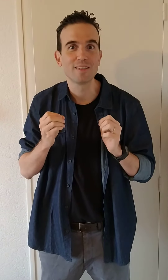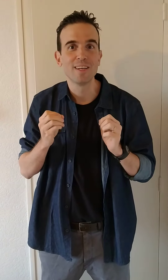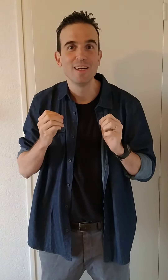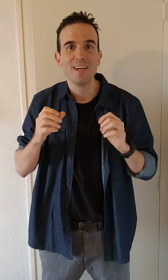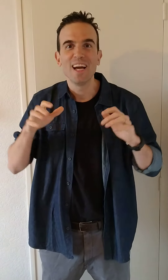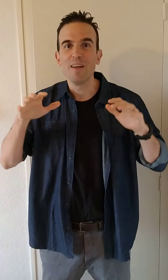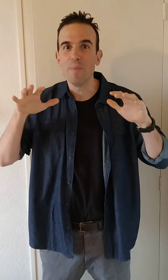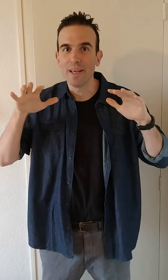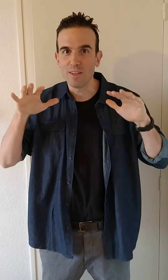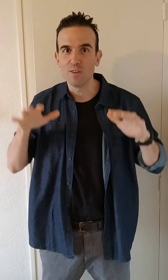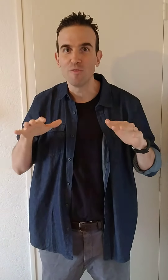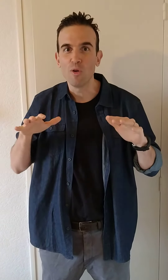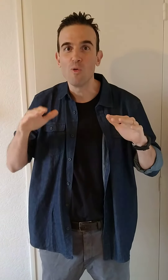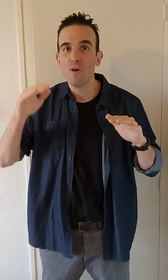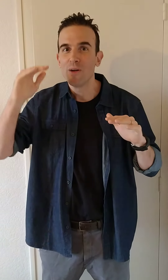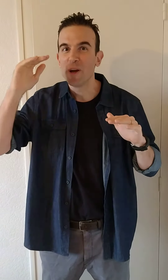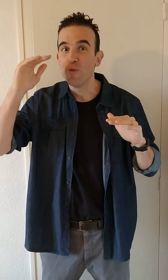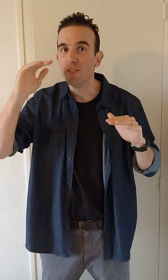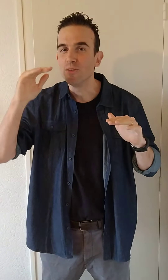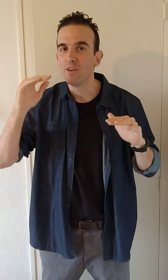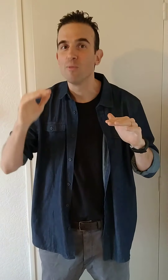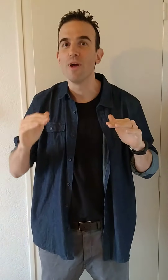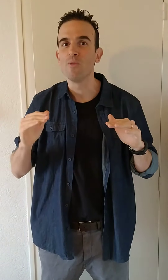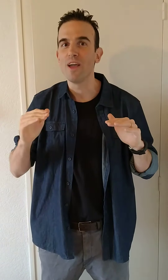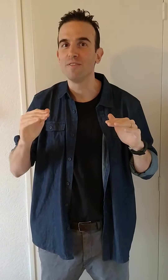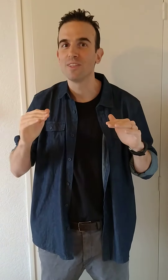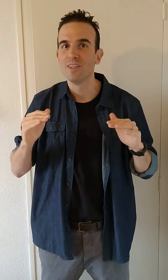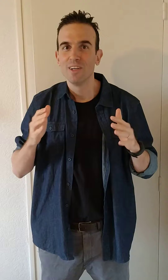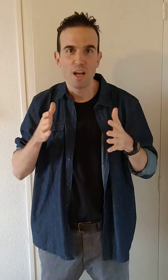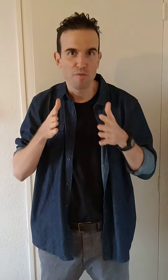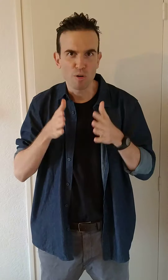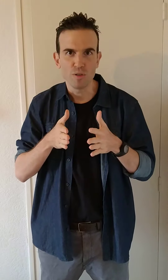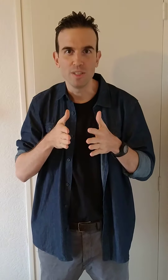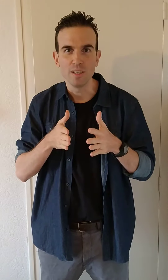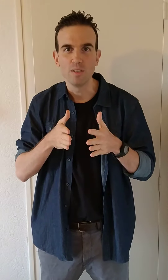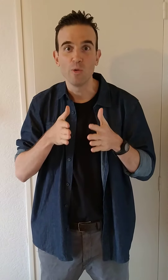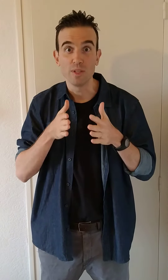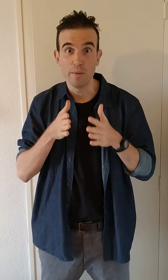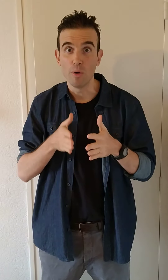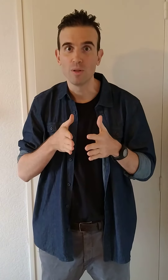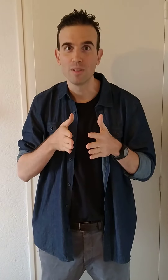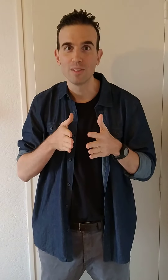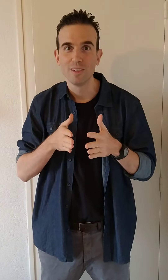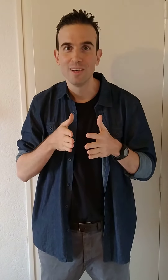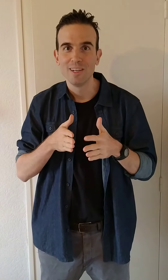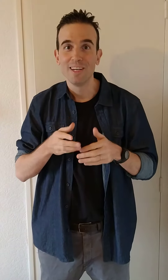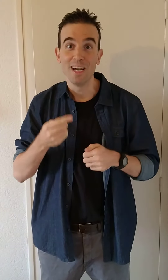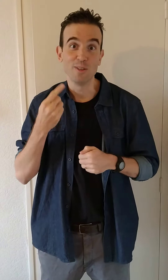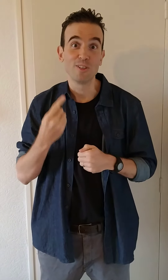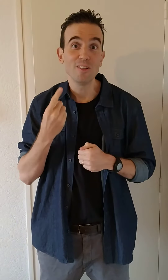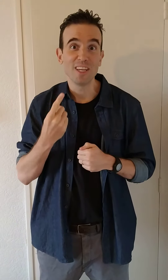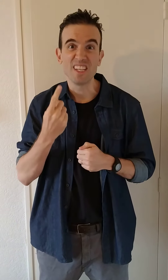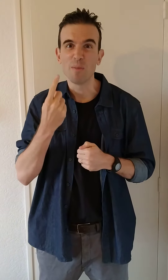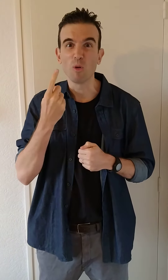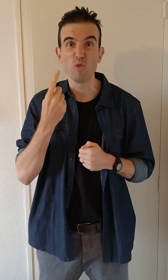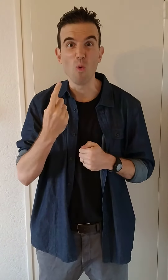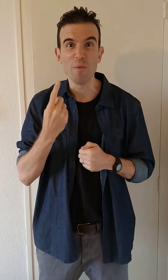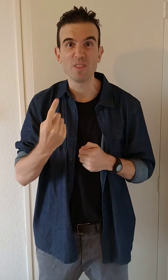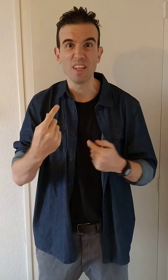and being in the flow by reducing your brainwaves and focusing on what's important. And the third thing is about the 1%